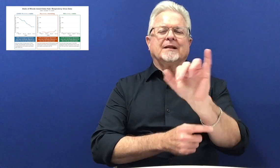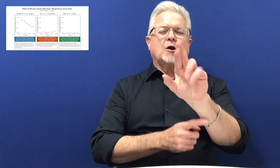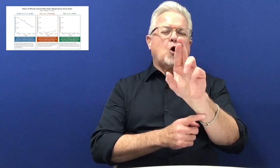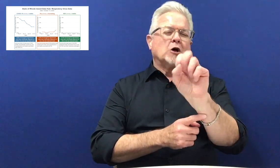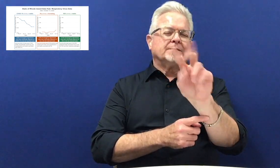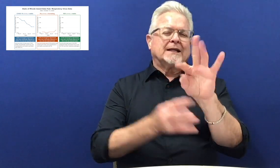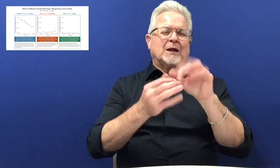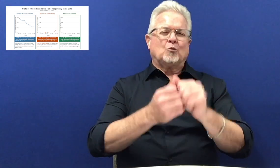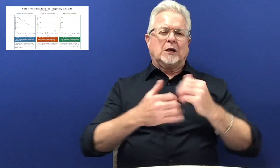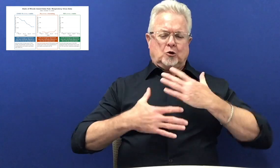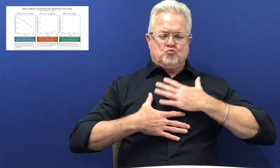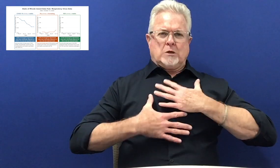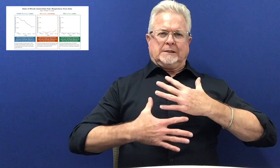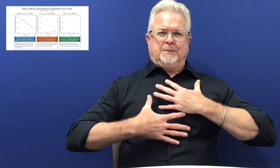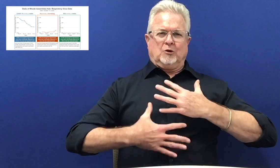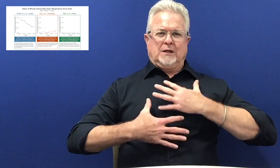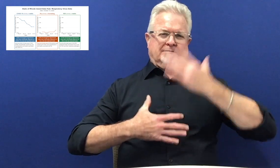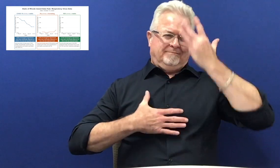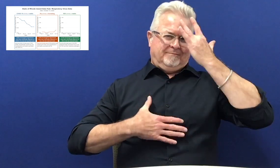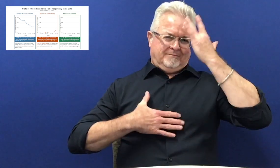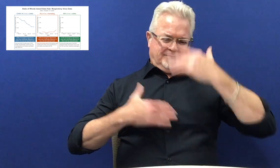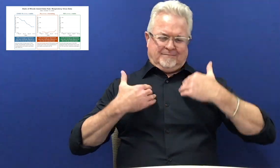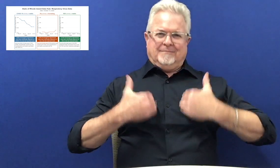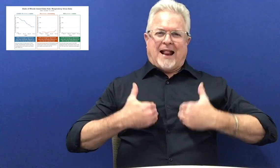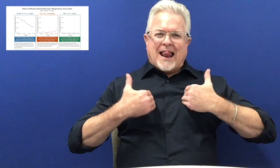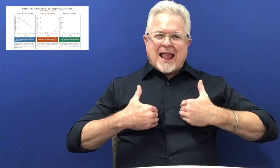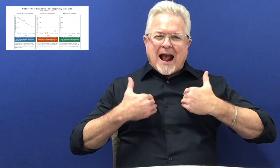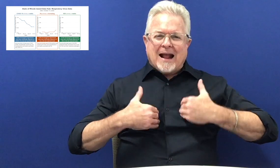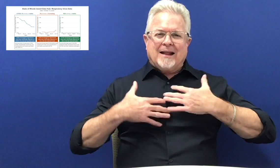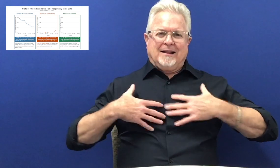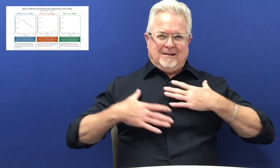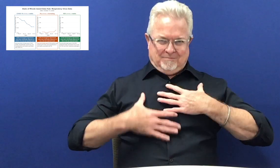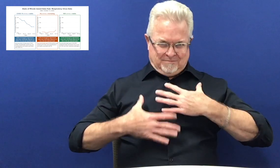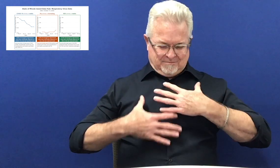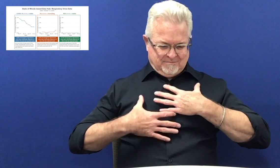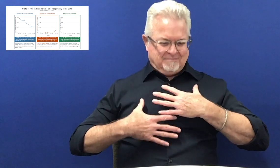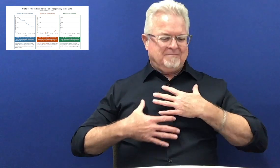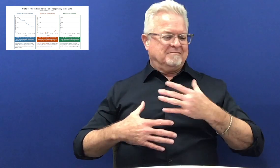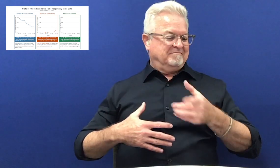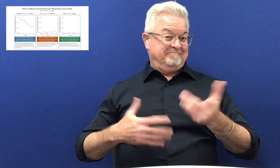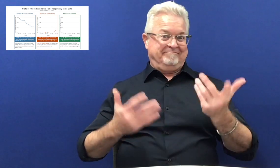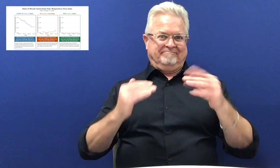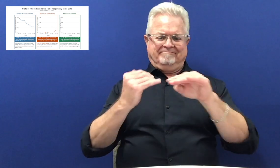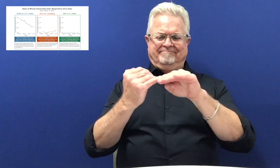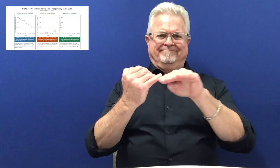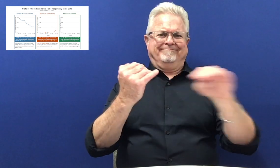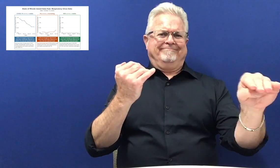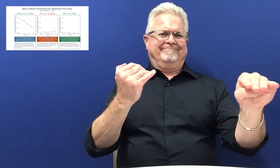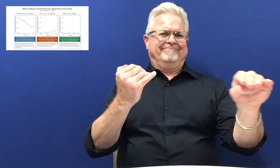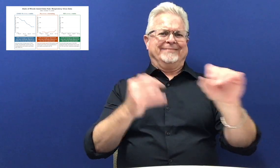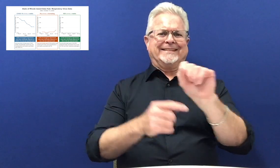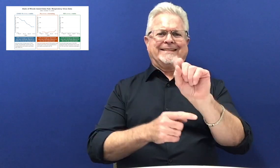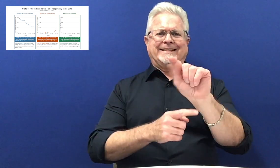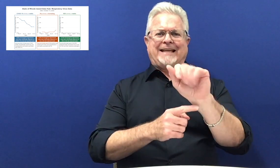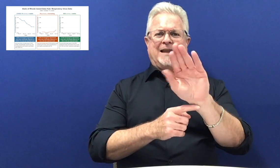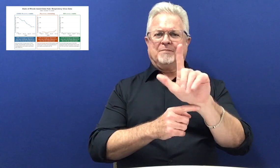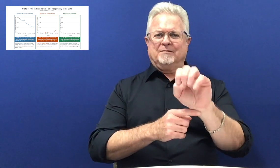RSV. And that's a respiratory virus. It impacts the lungs. You'll notice it with your breathing.